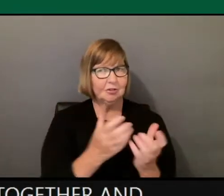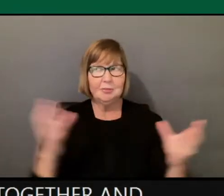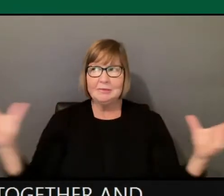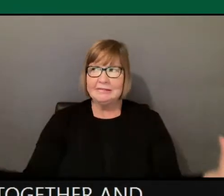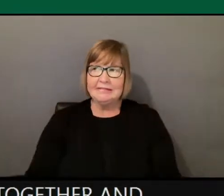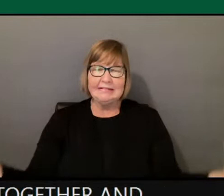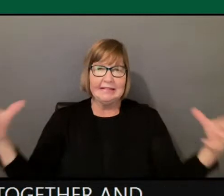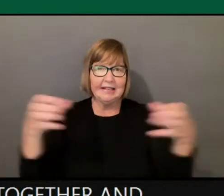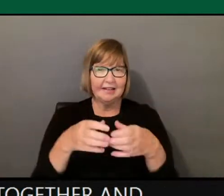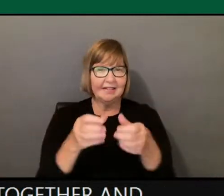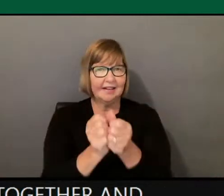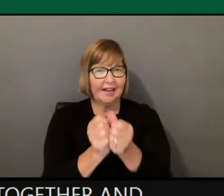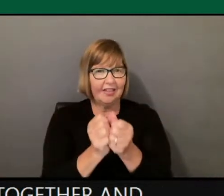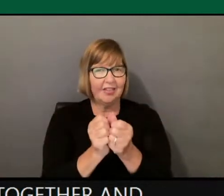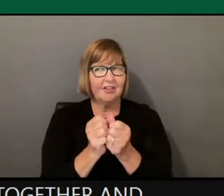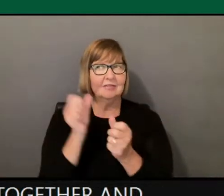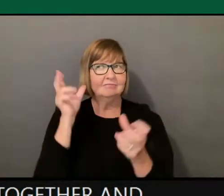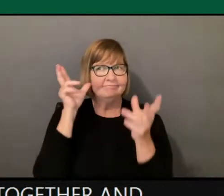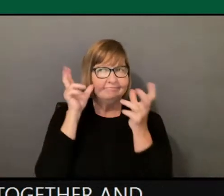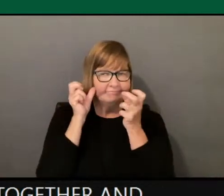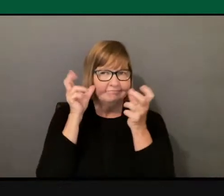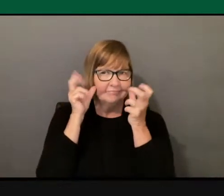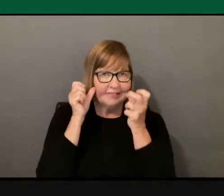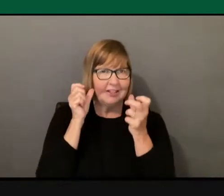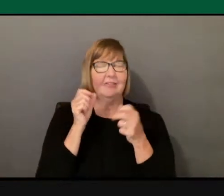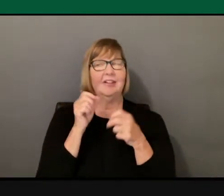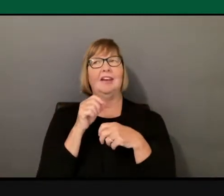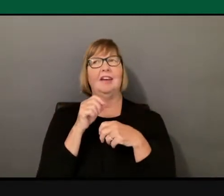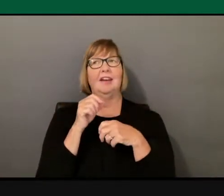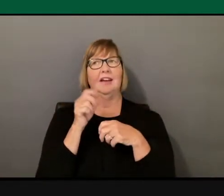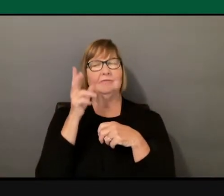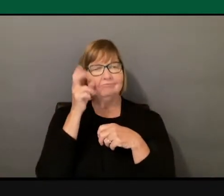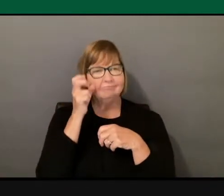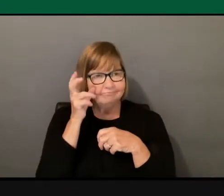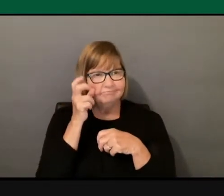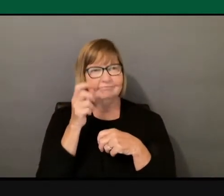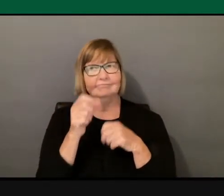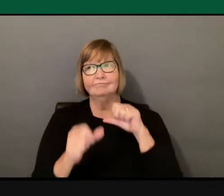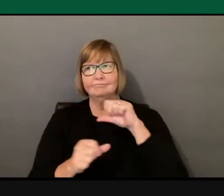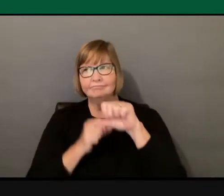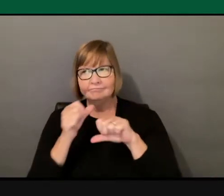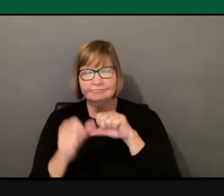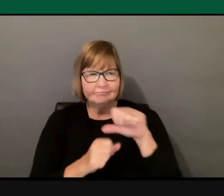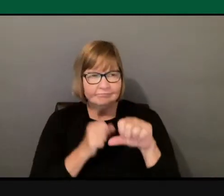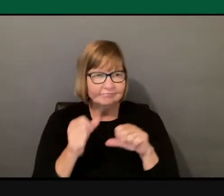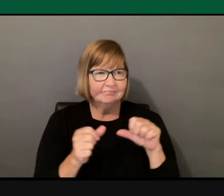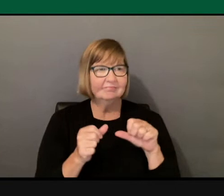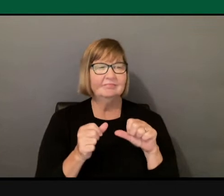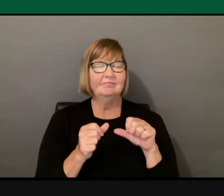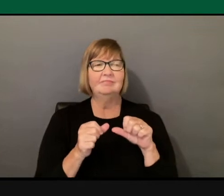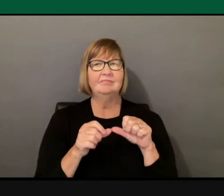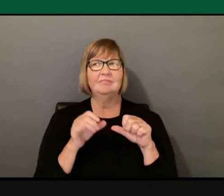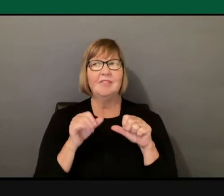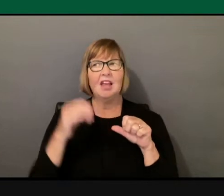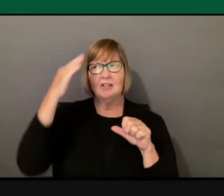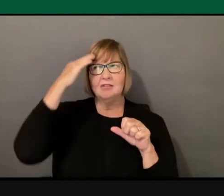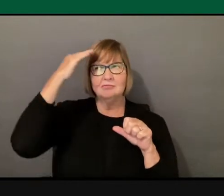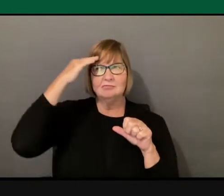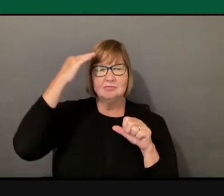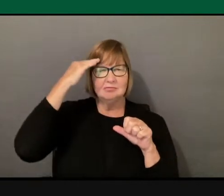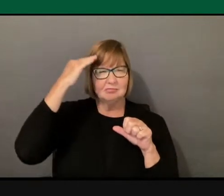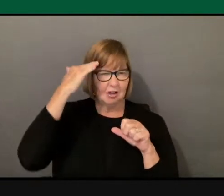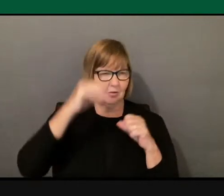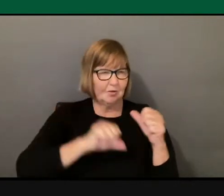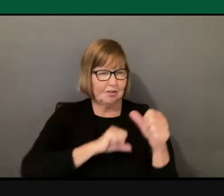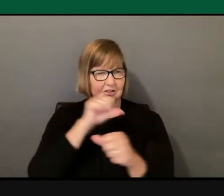creating a deep fabric of individual knowing, I think